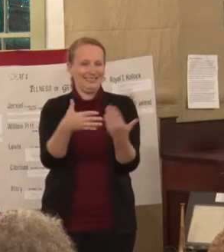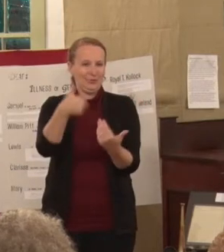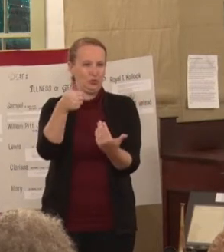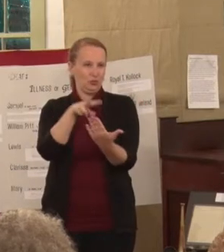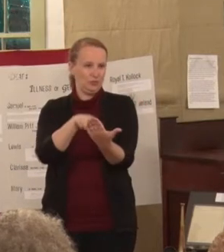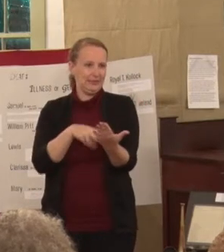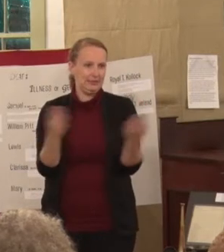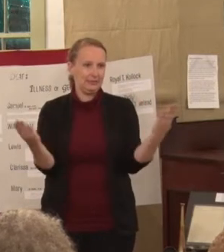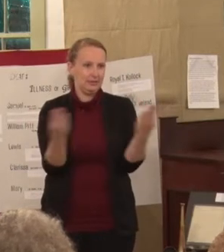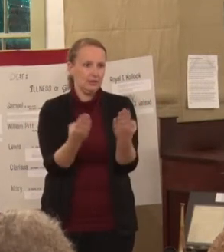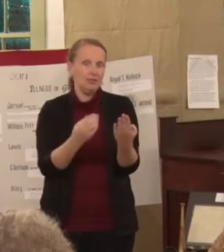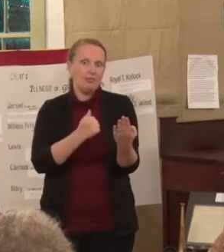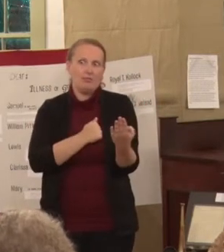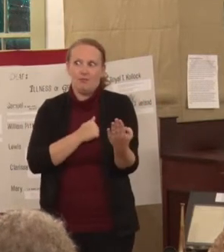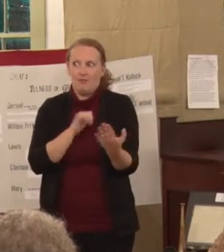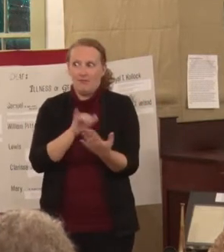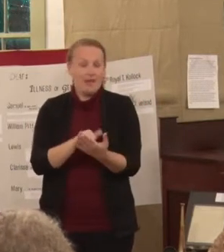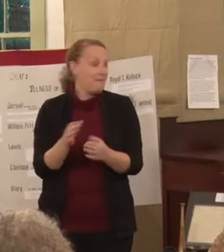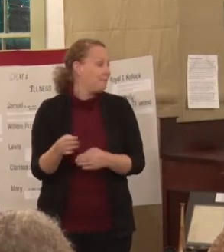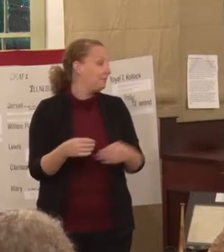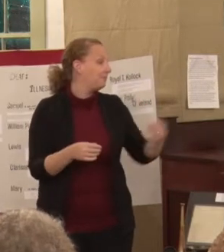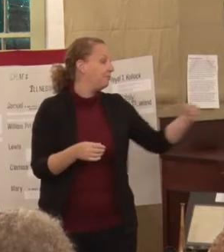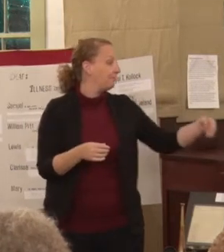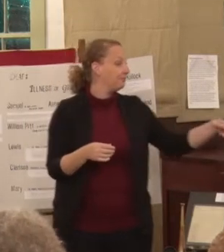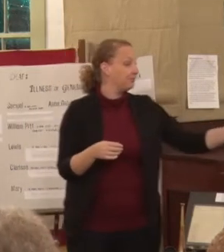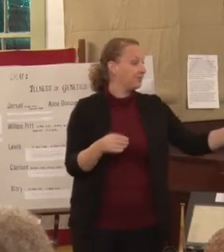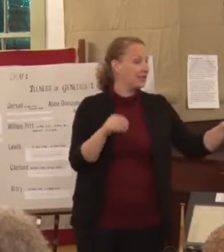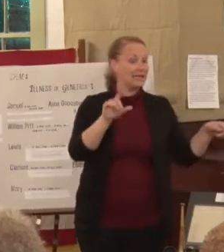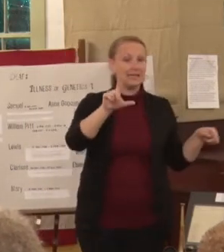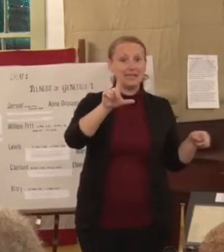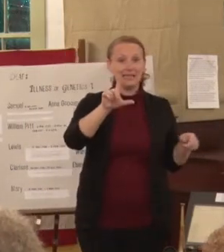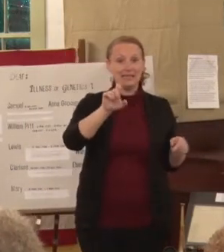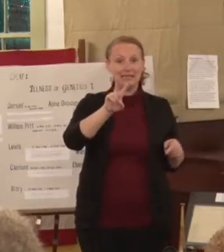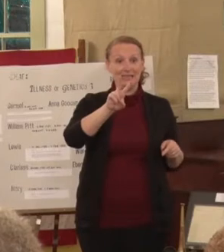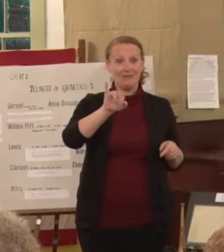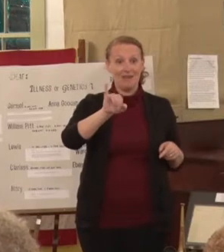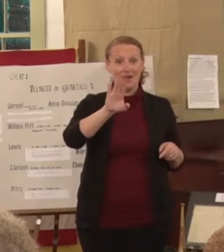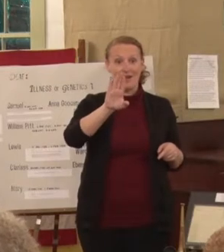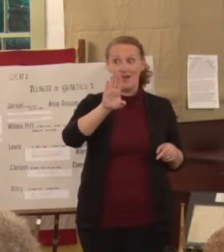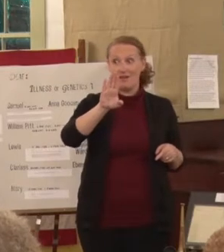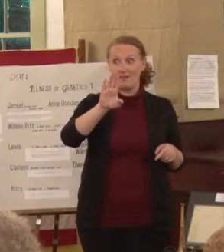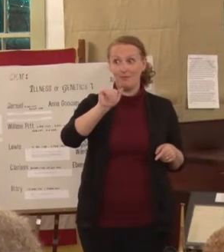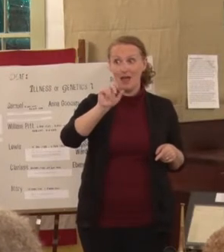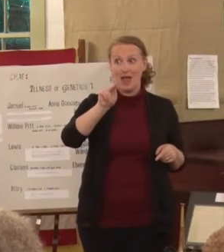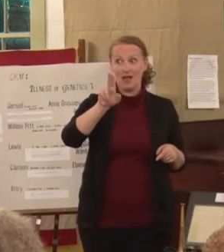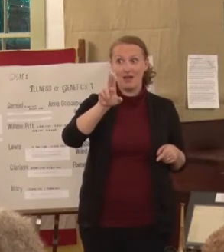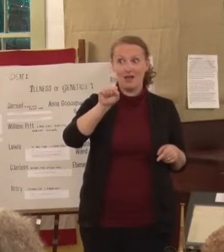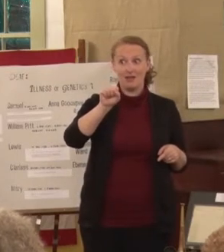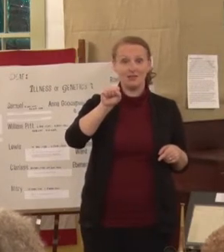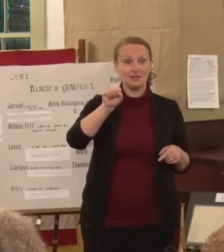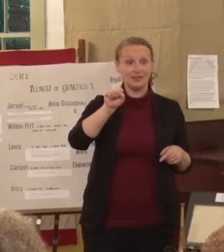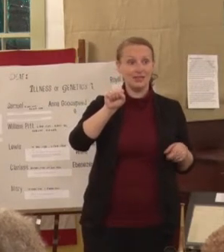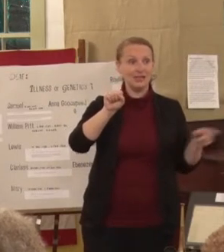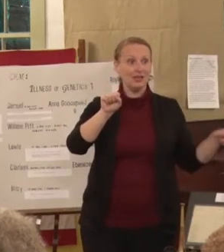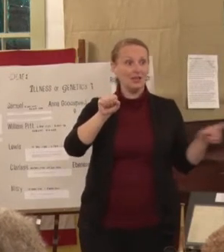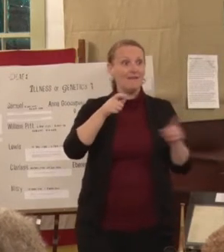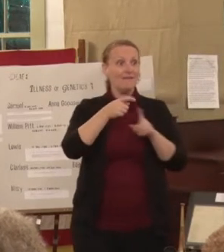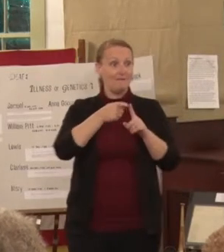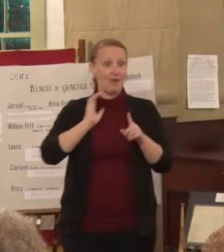Levi Baggins. Levi, by the way, was from our Alumni's Hall of Fame.